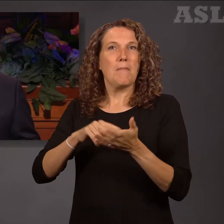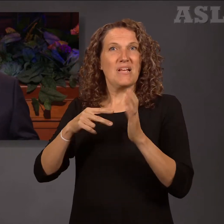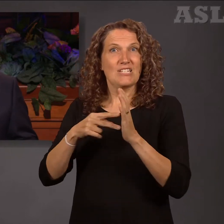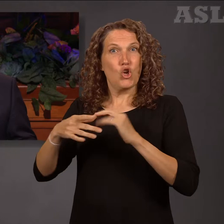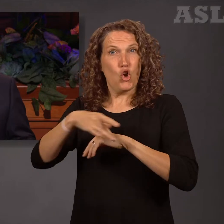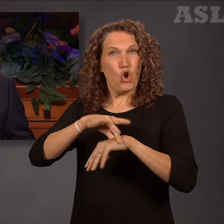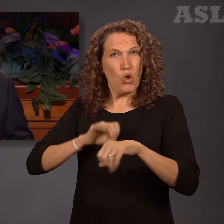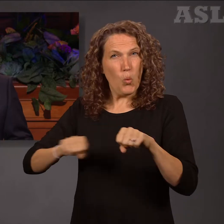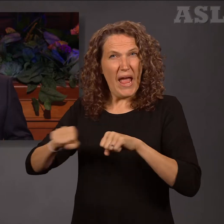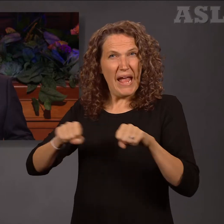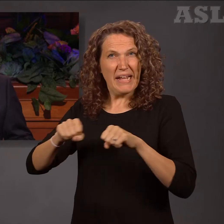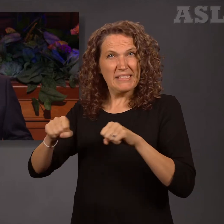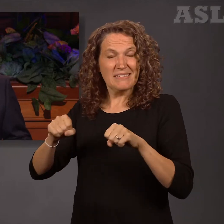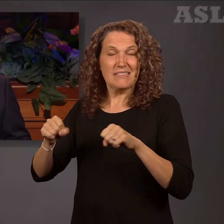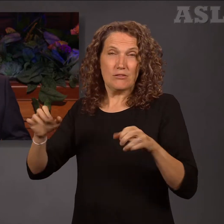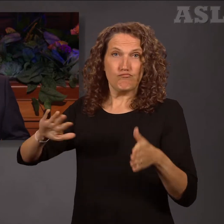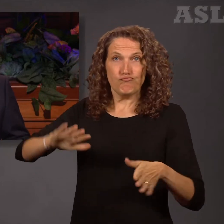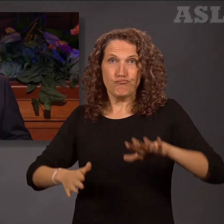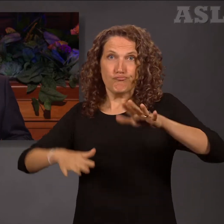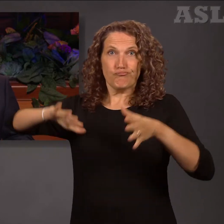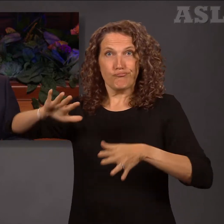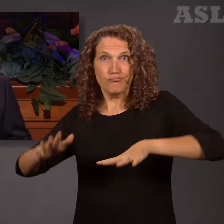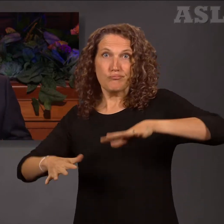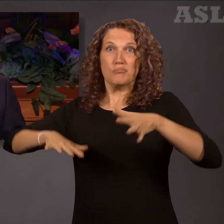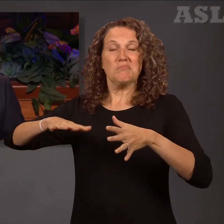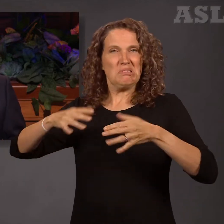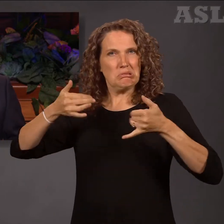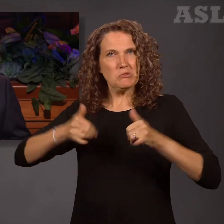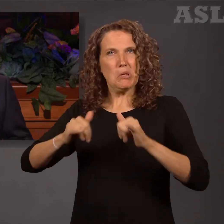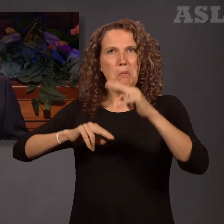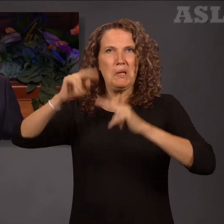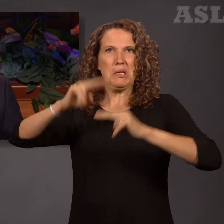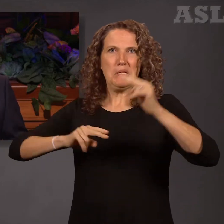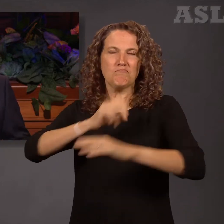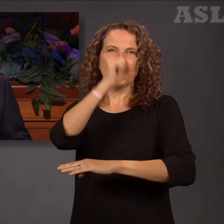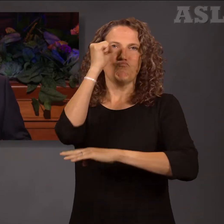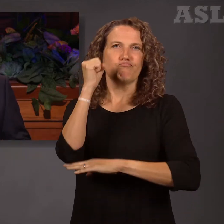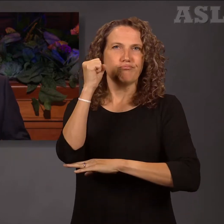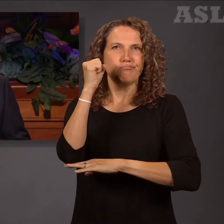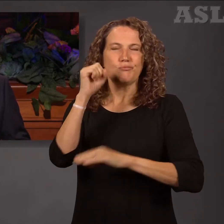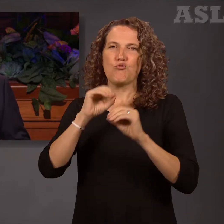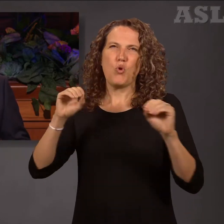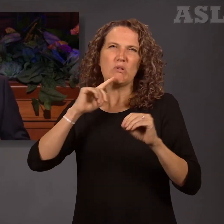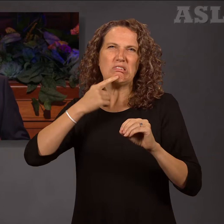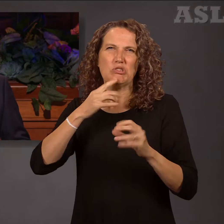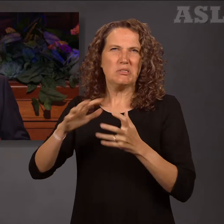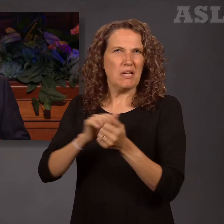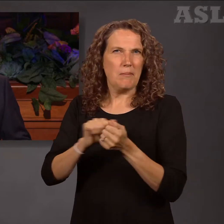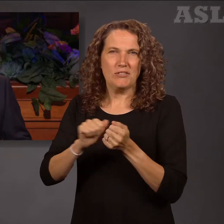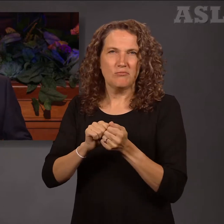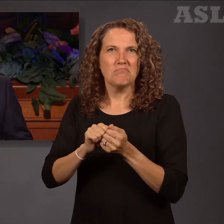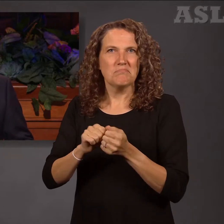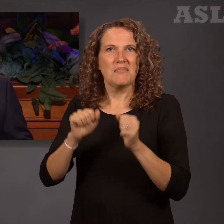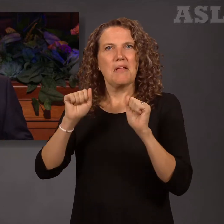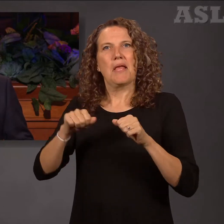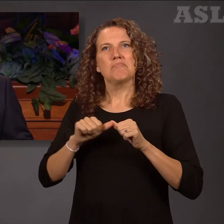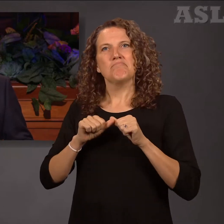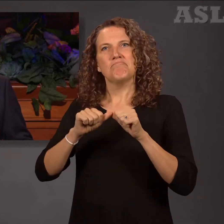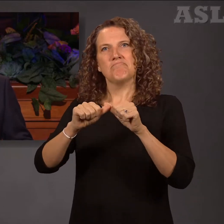so that the structure remains standing without suffering any serious damage and can then continue offering the service